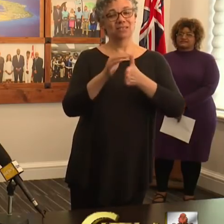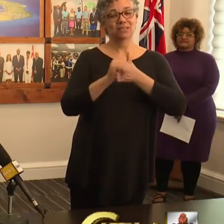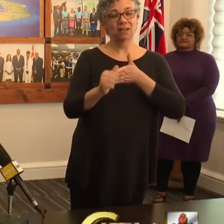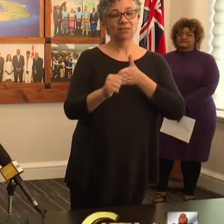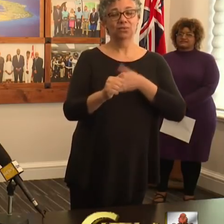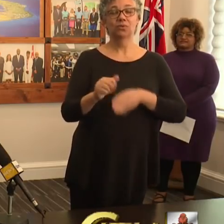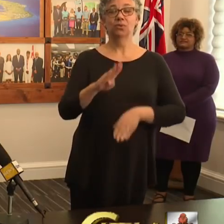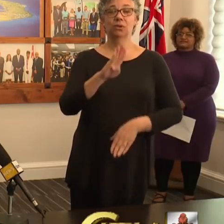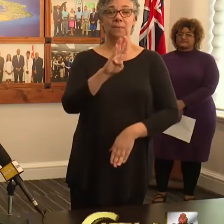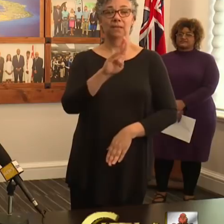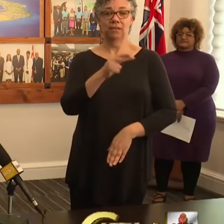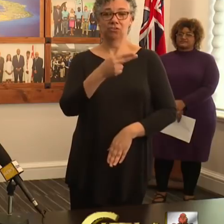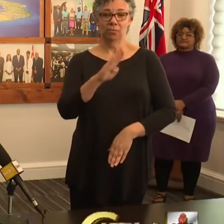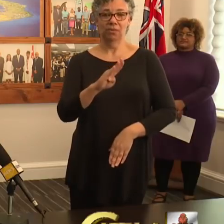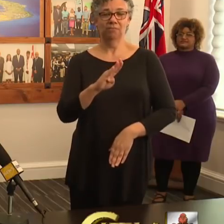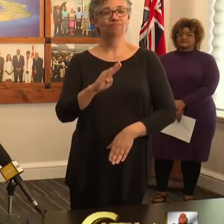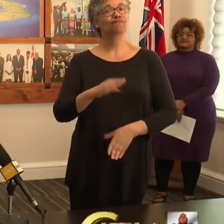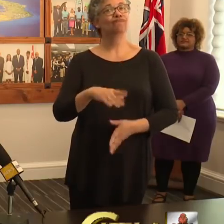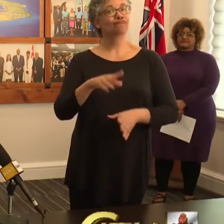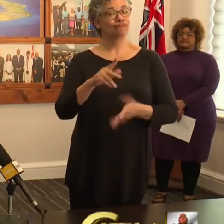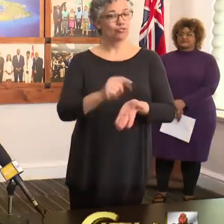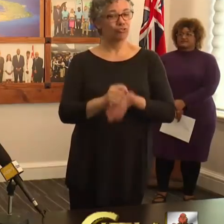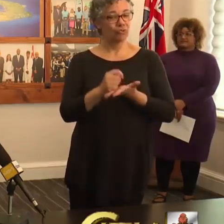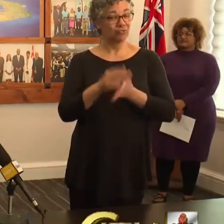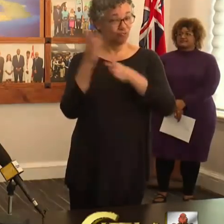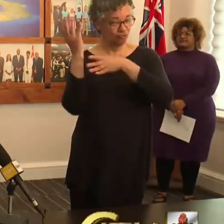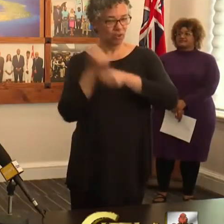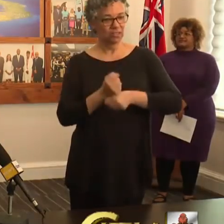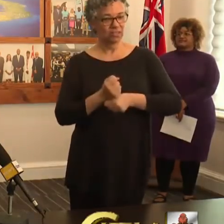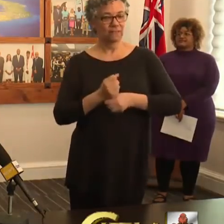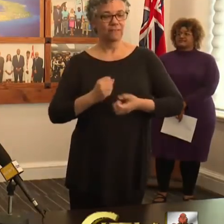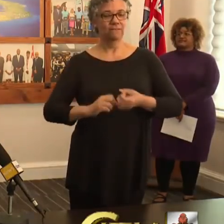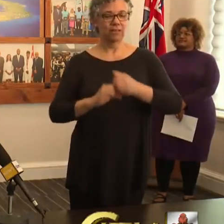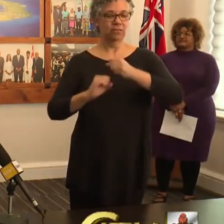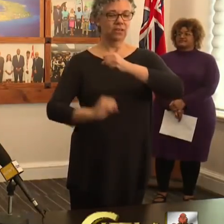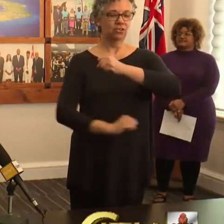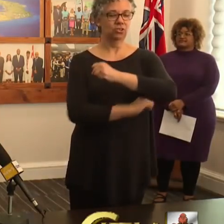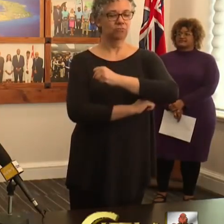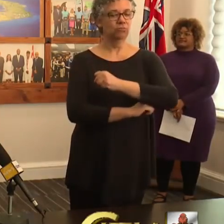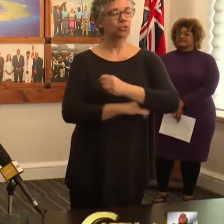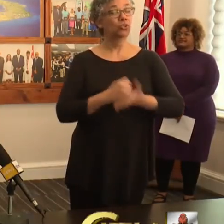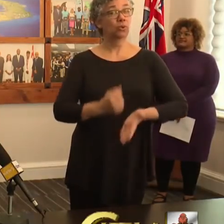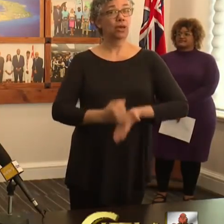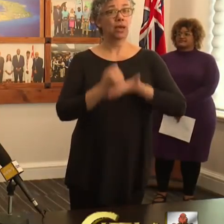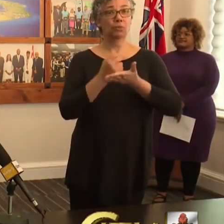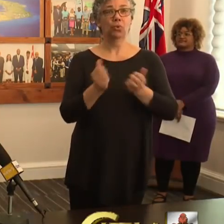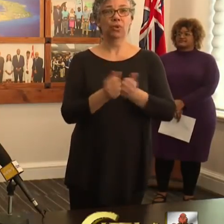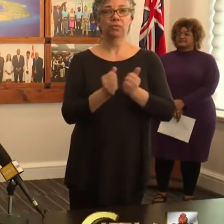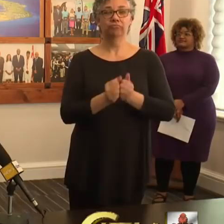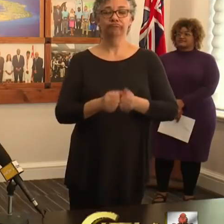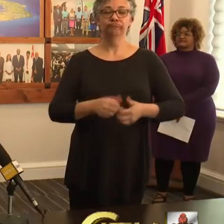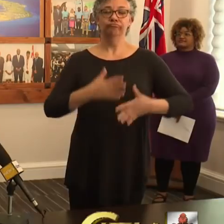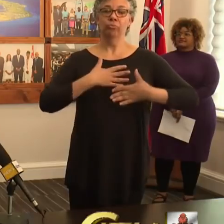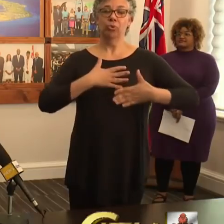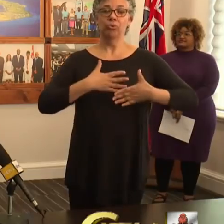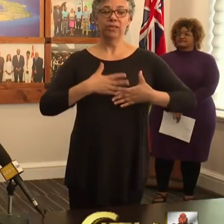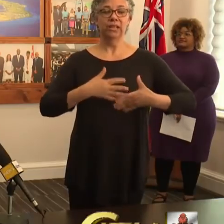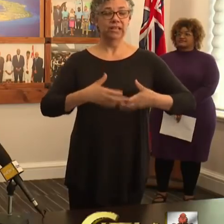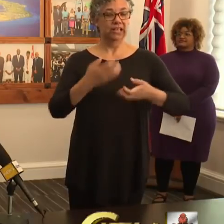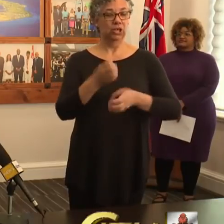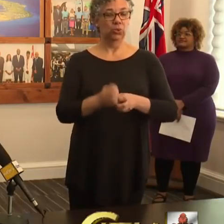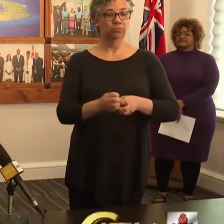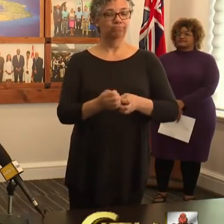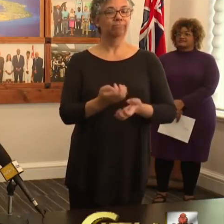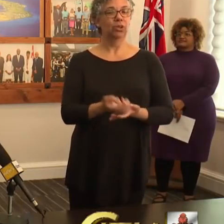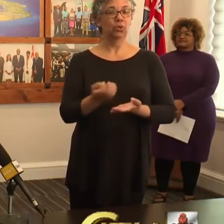Trust Foundation to assist with the purchase of additional equipment, including ventilators. I would also like to recognize the